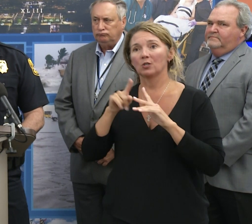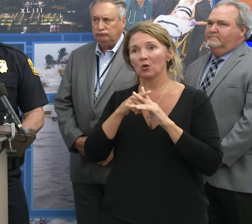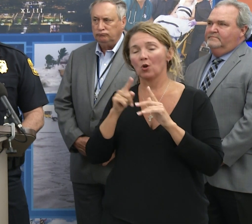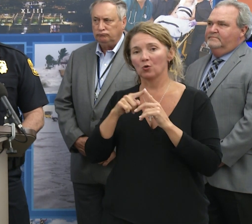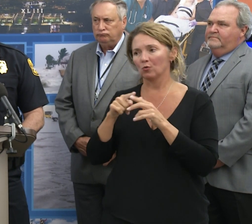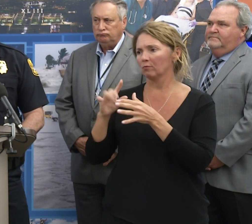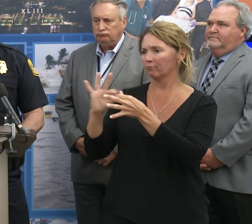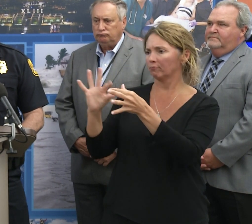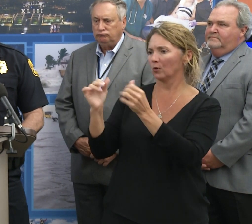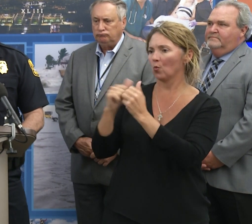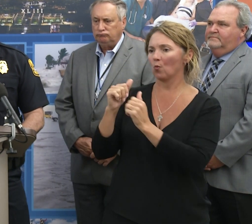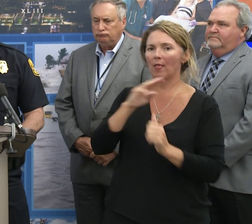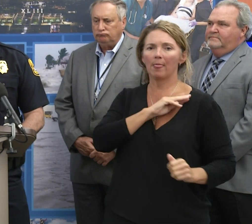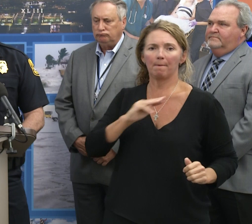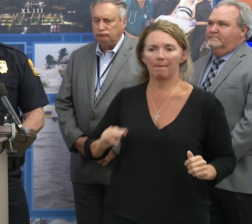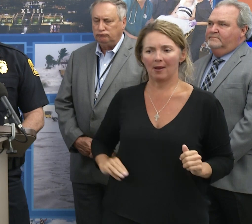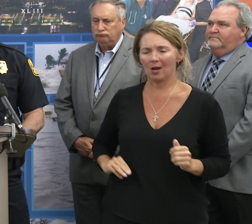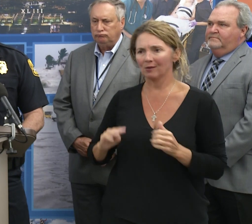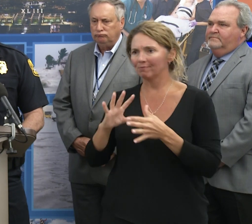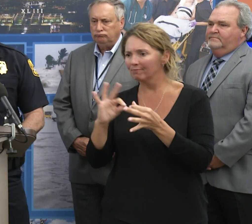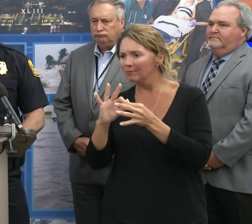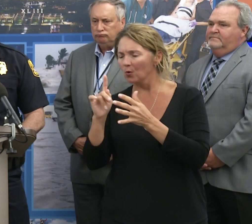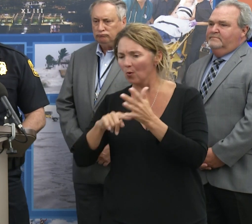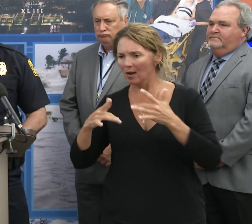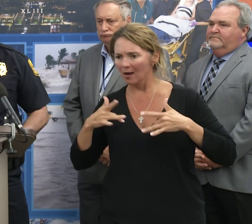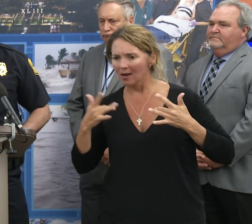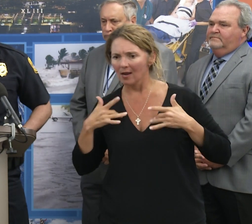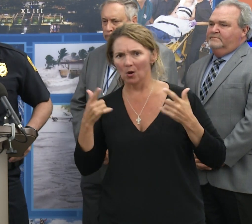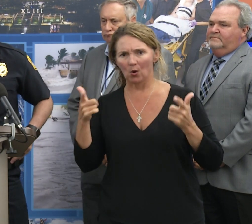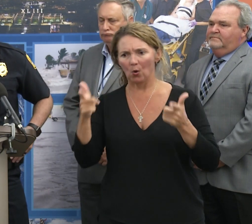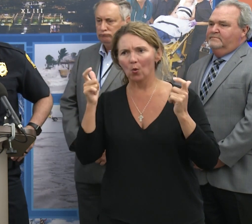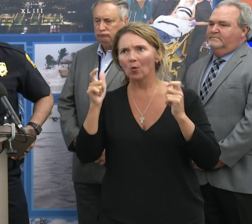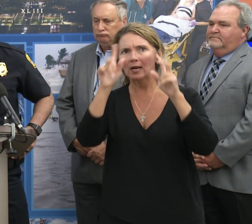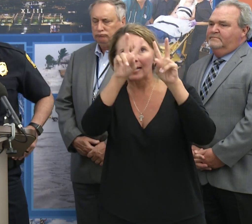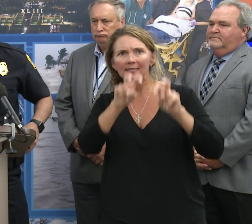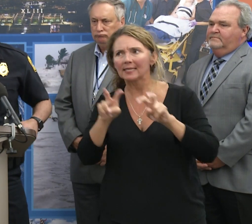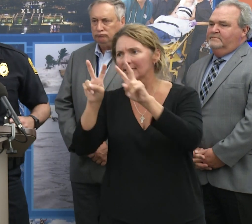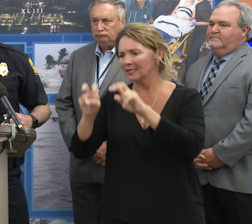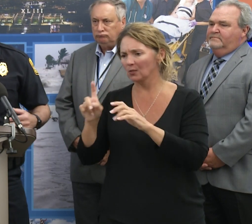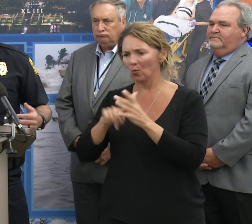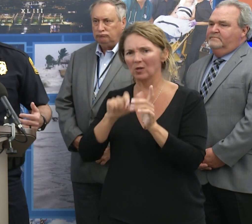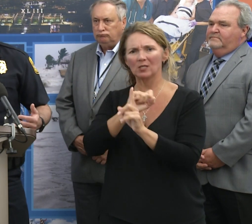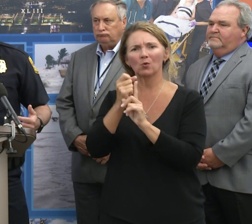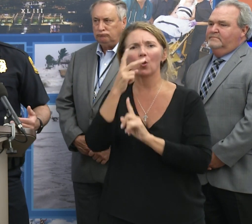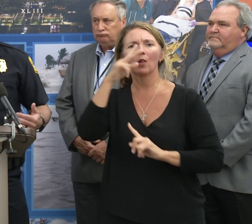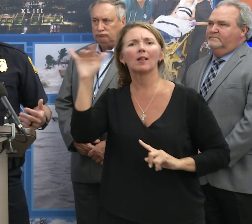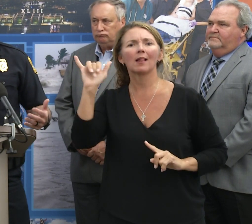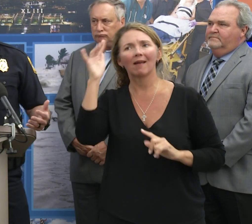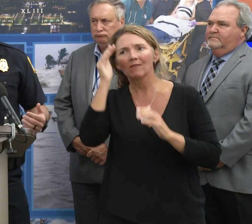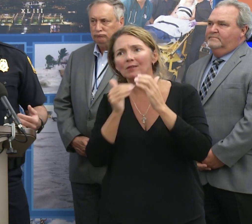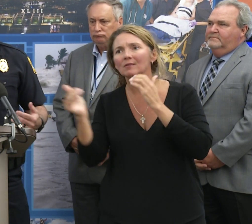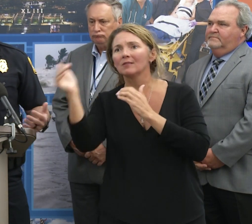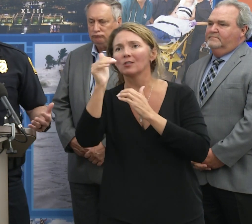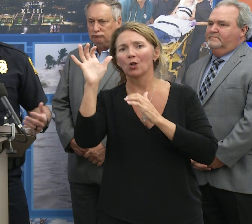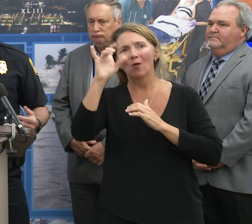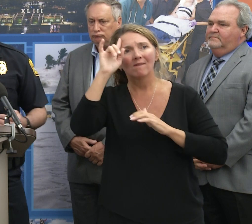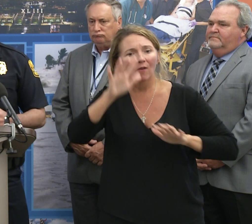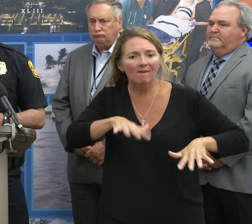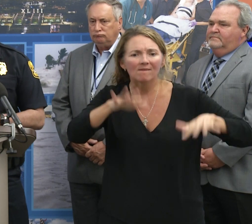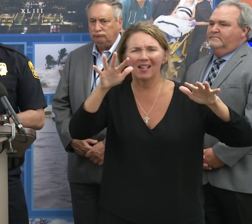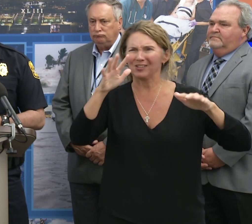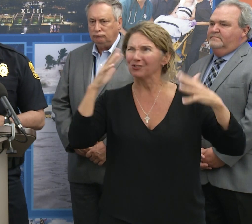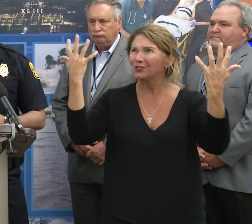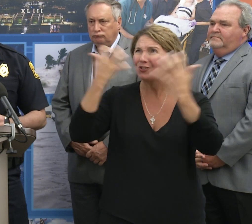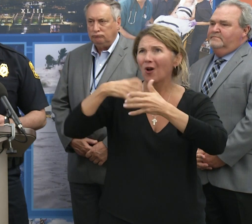briefing the mayor, you know, early as to what was going on and quickly doing assessments, uh, looking for flooding and everything and in the